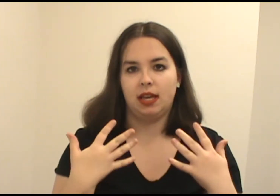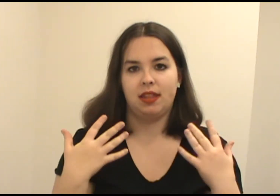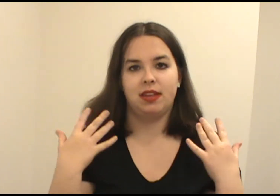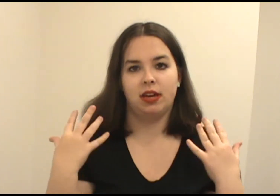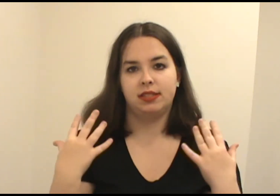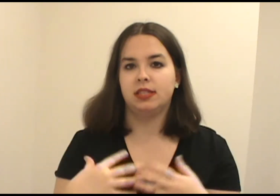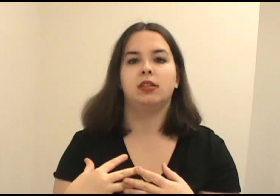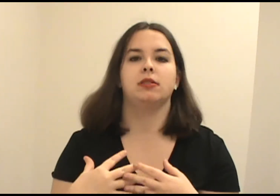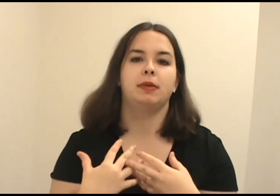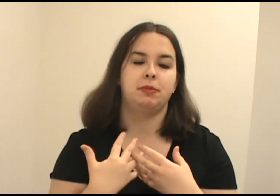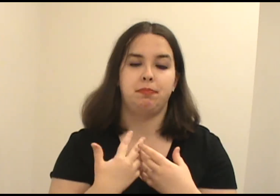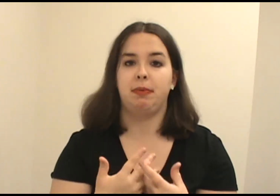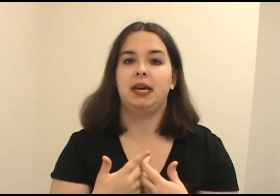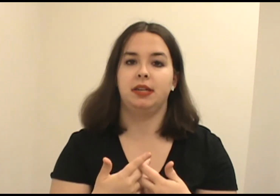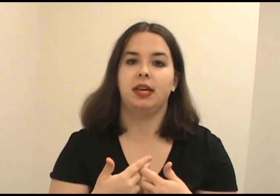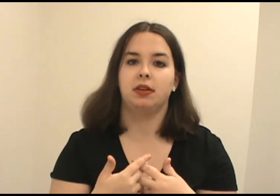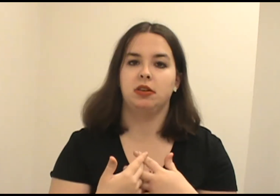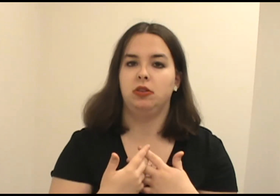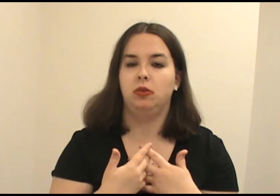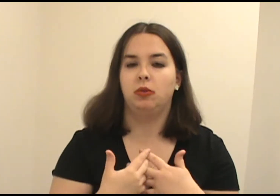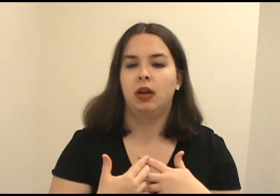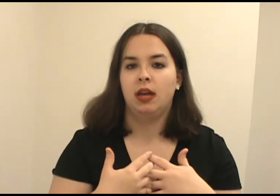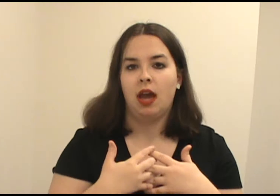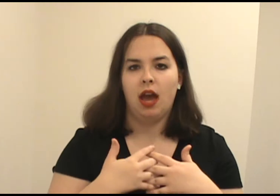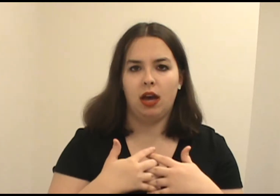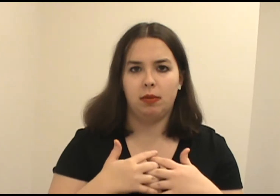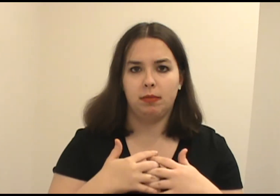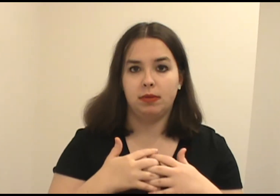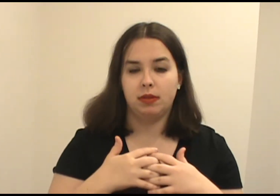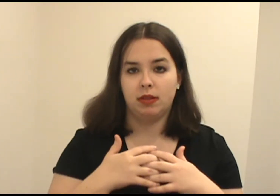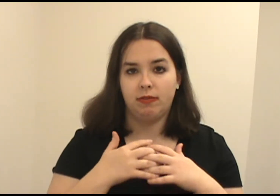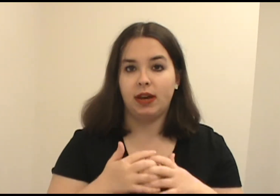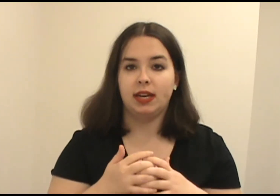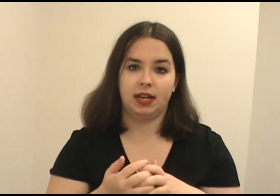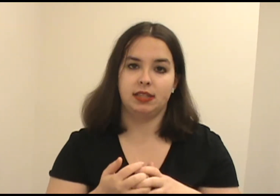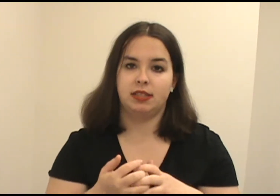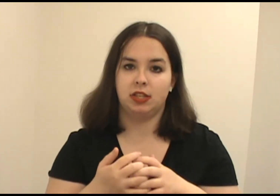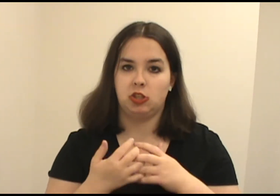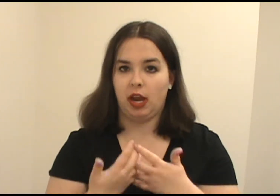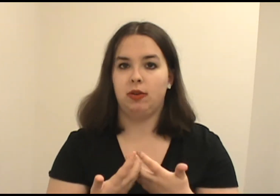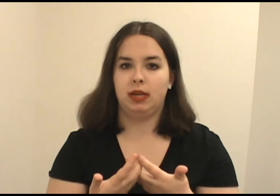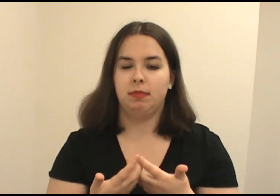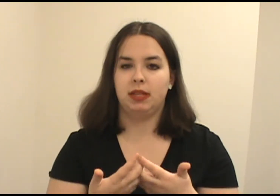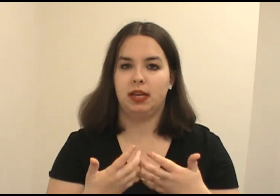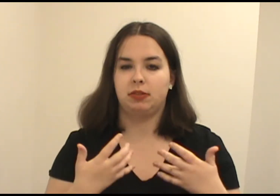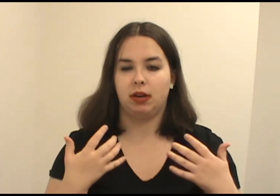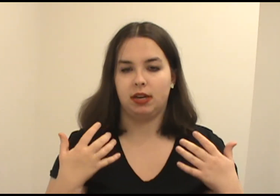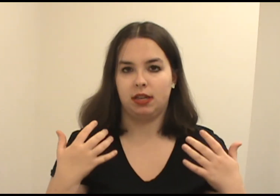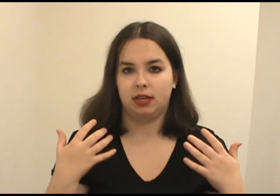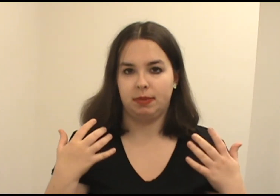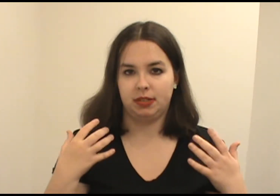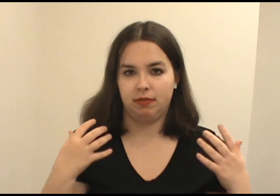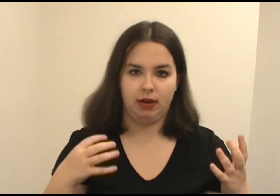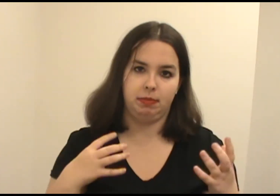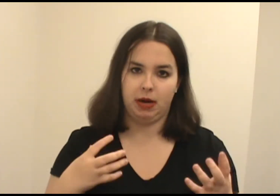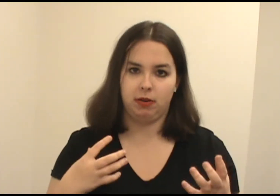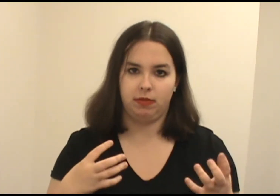that the sisters must band together to help fight against this shadow demon that's trying to collect a bunch of very powerful